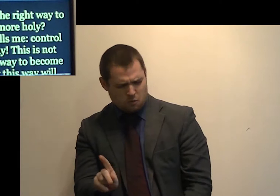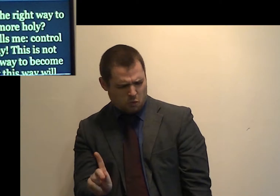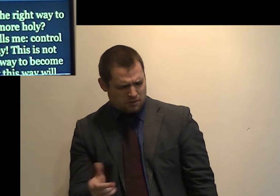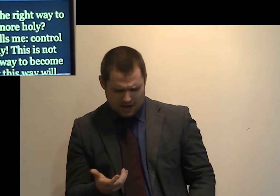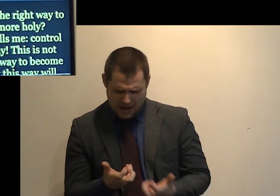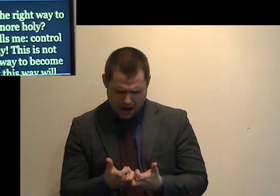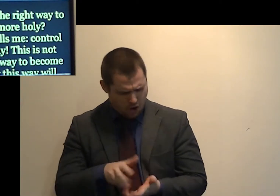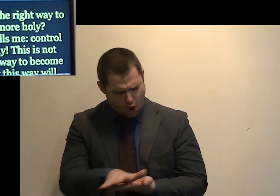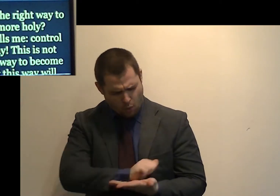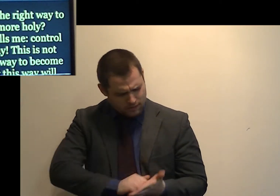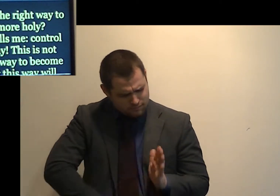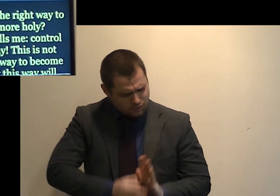James tells me,